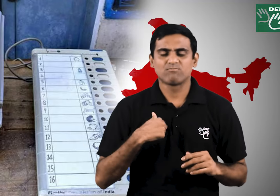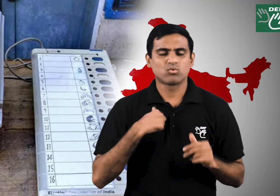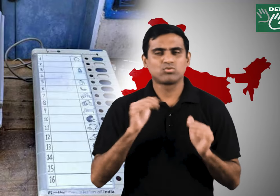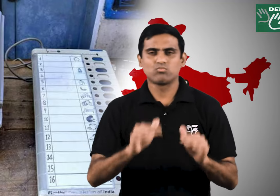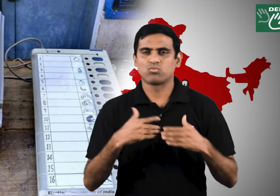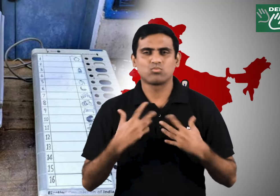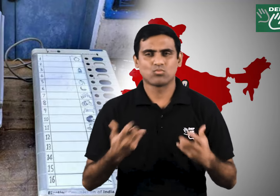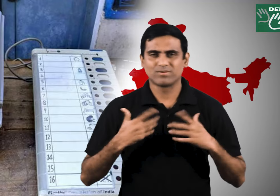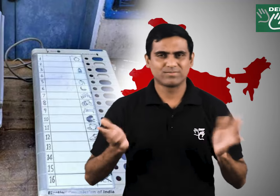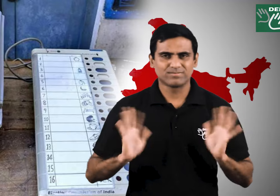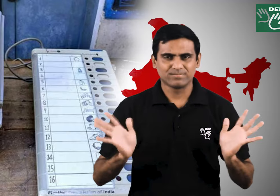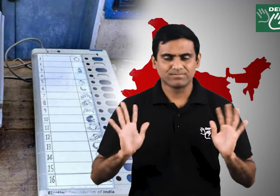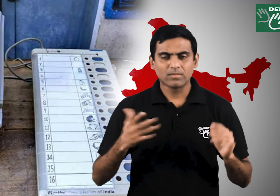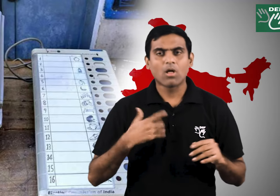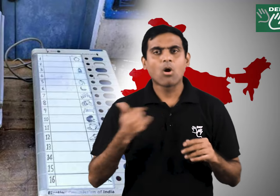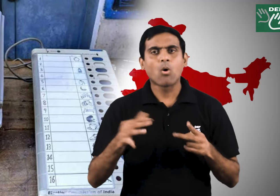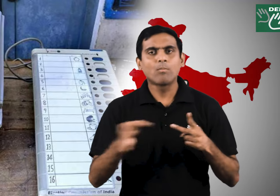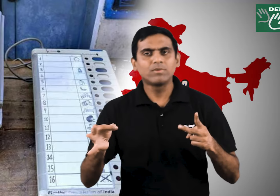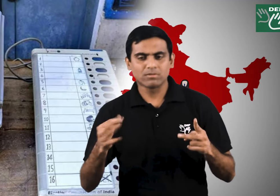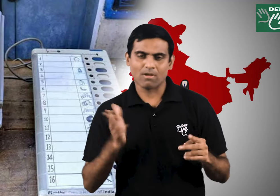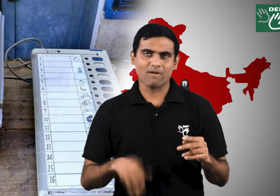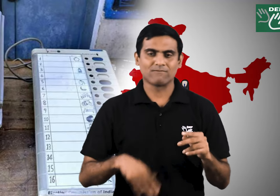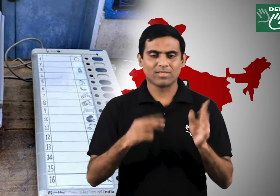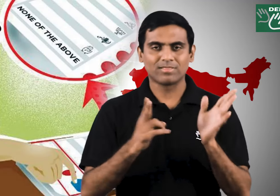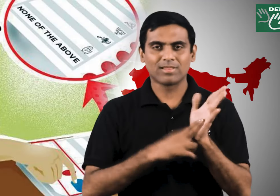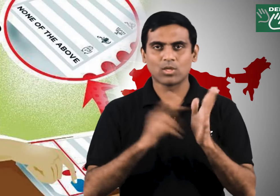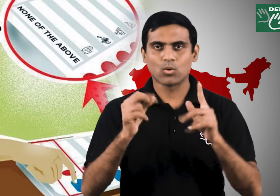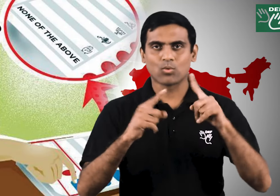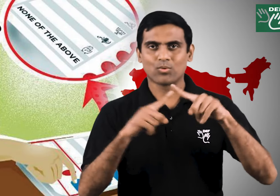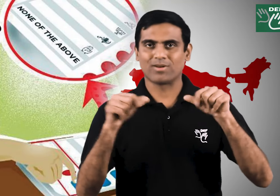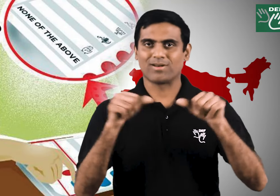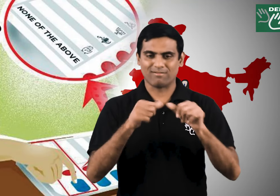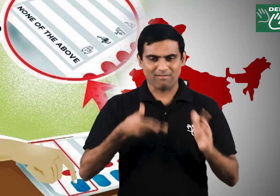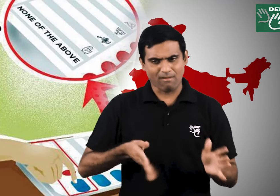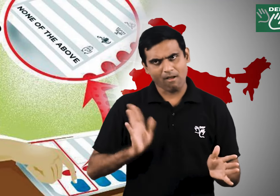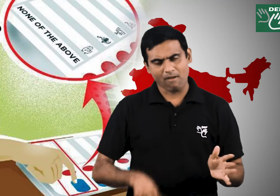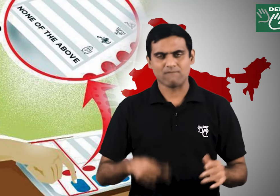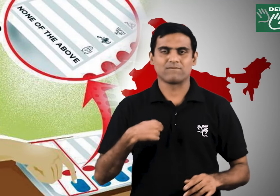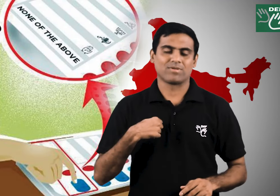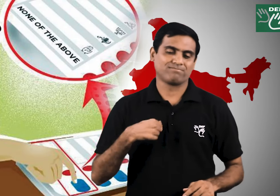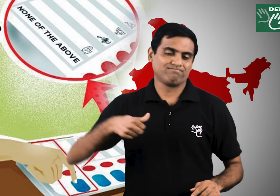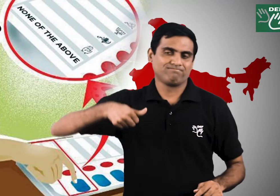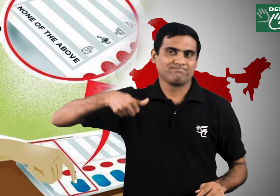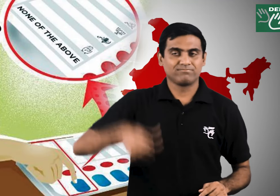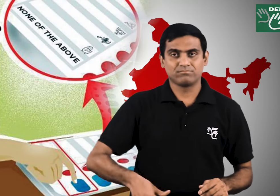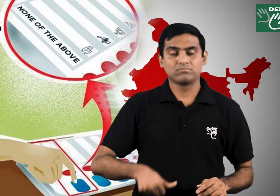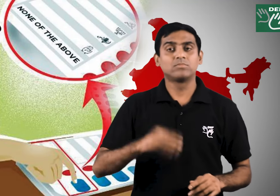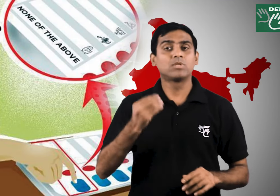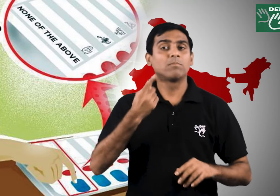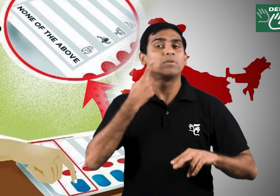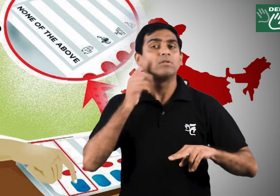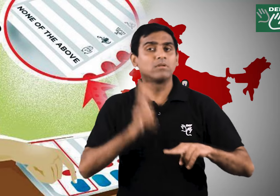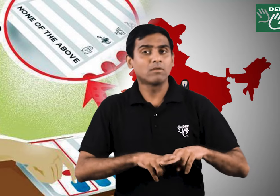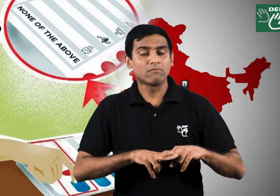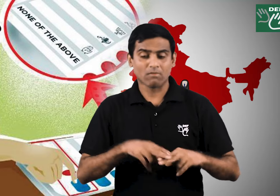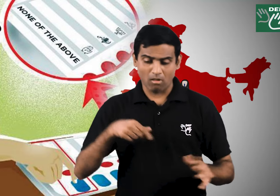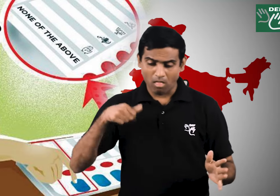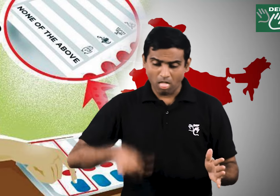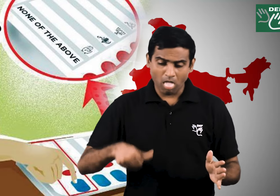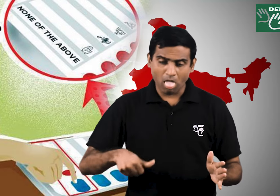there is a noto option which means none of the above if the count